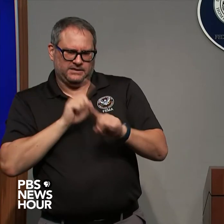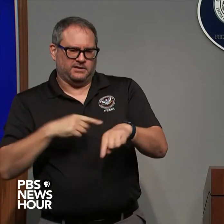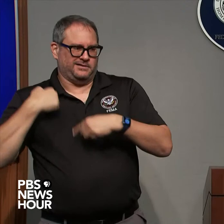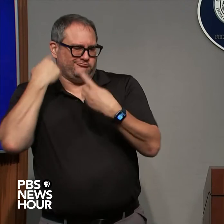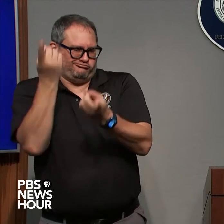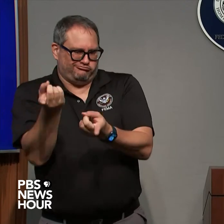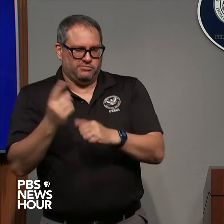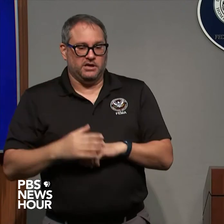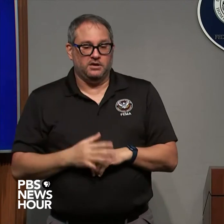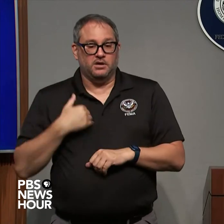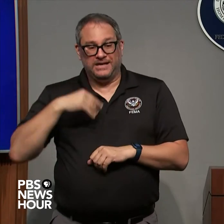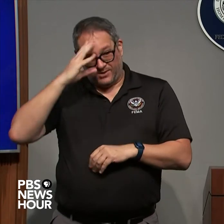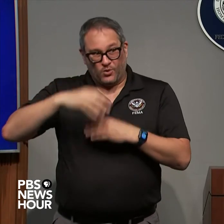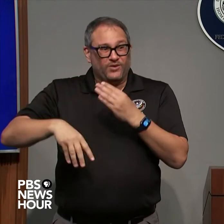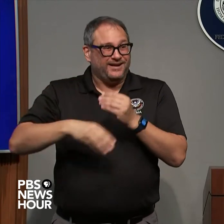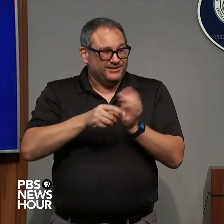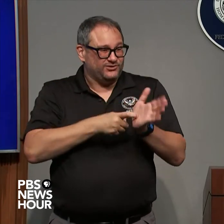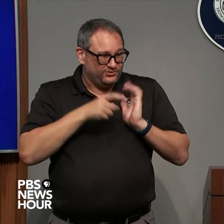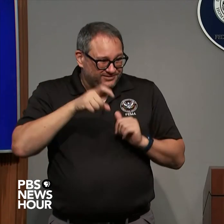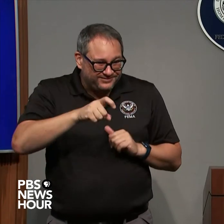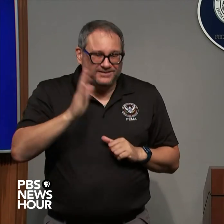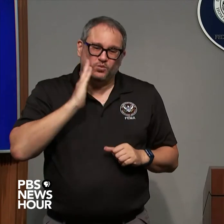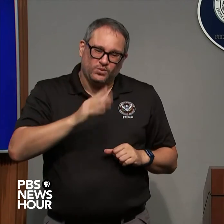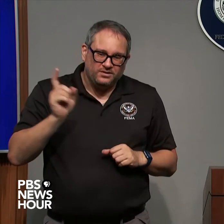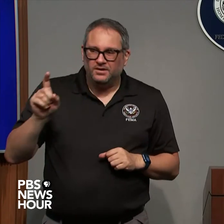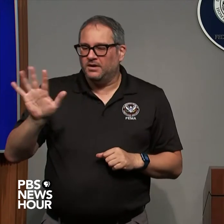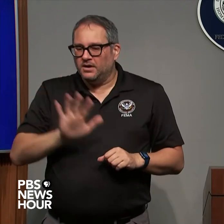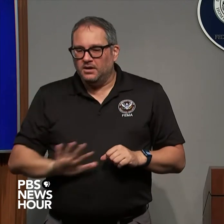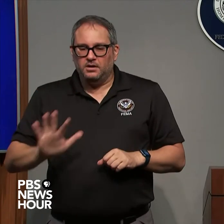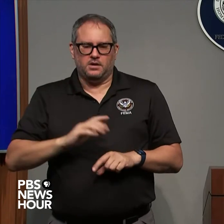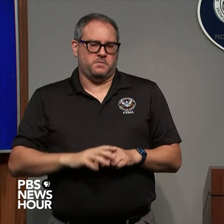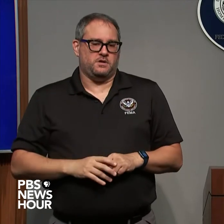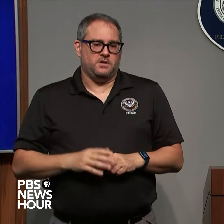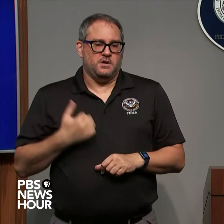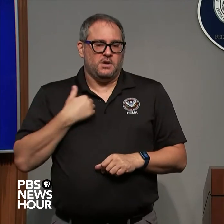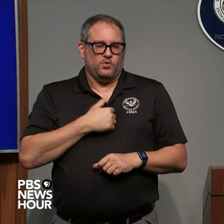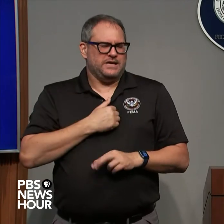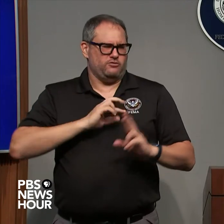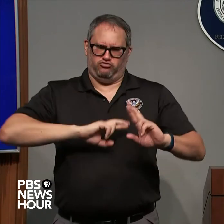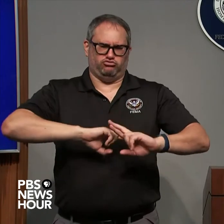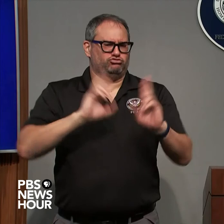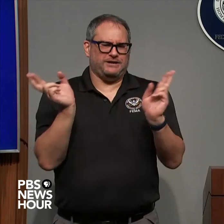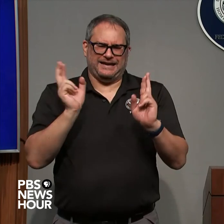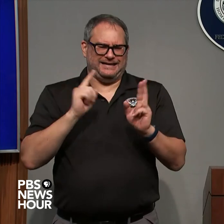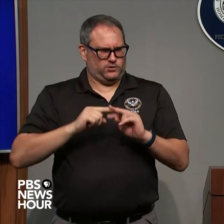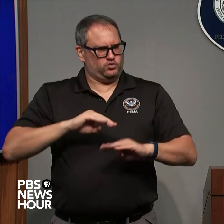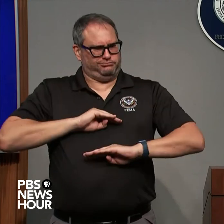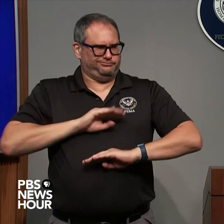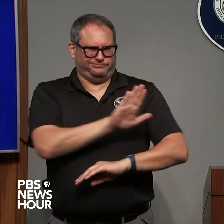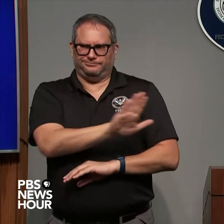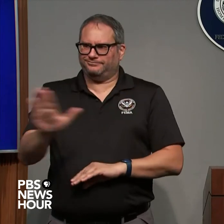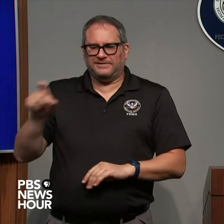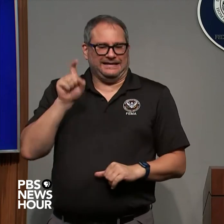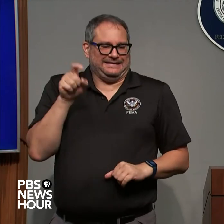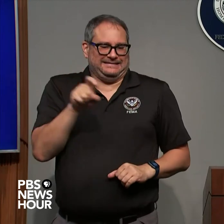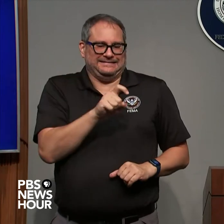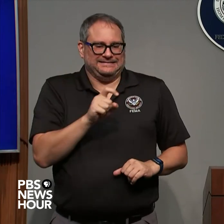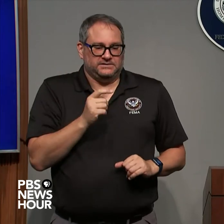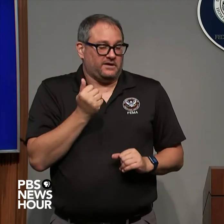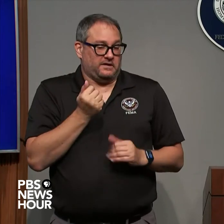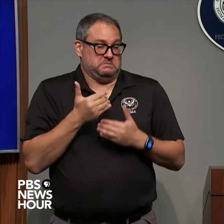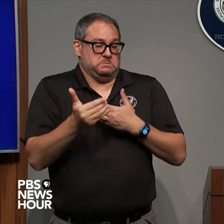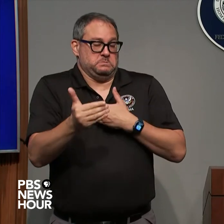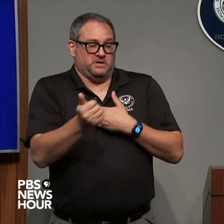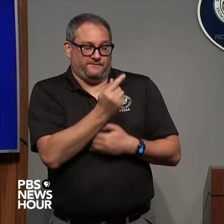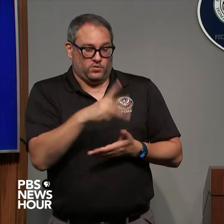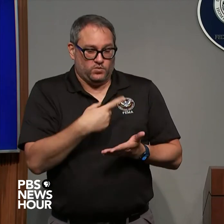moving that equipment in but I think that we are positioned really well to meet those immediate needs in the first few hours and once we know impacts and what else